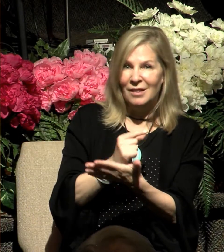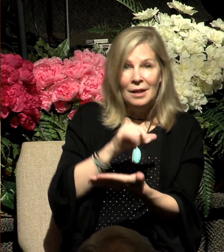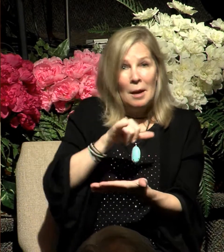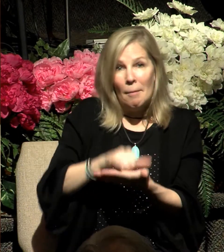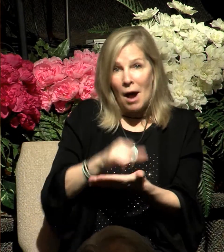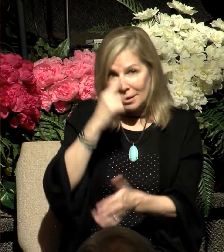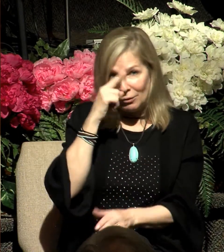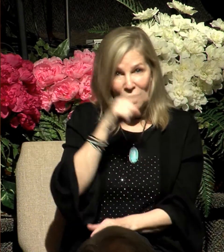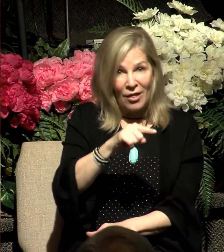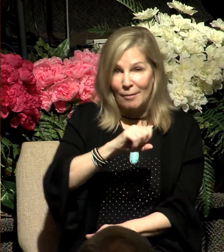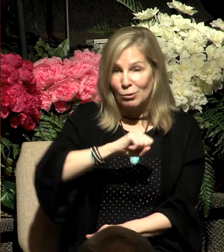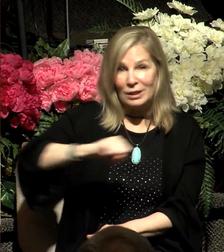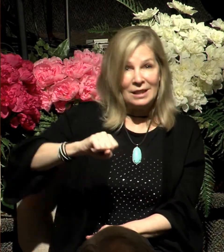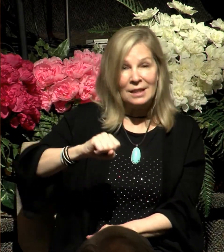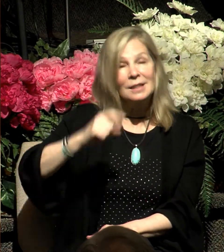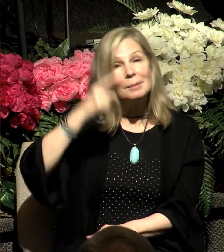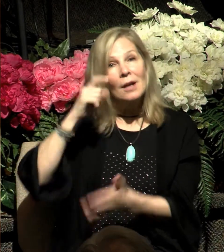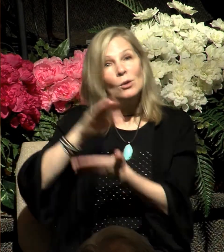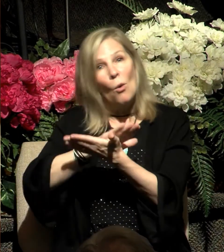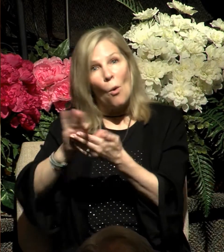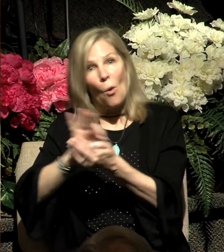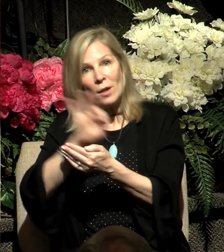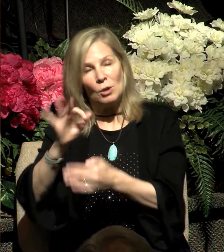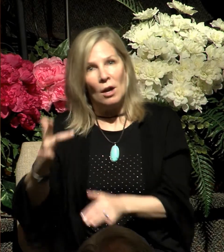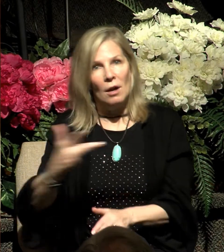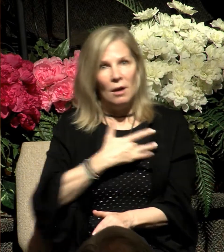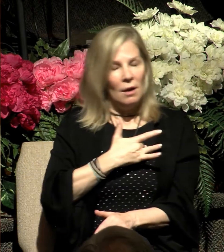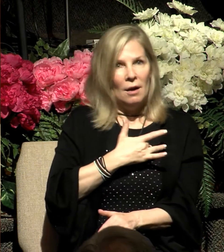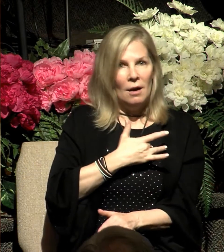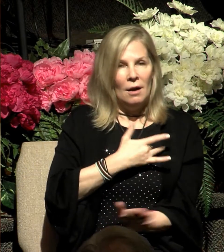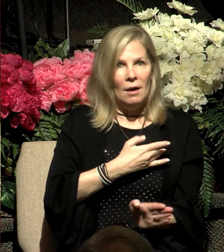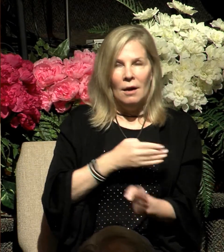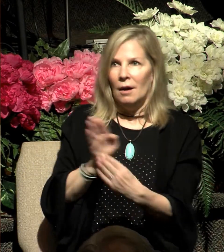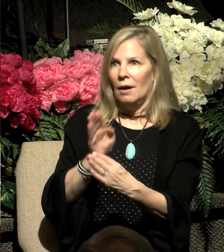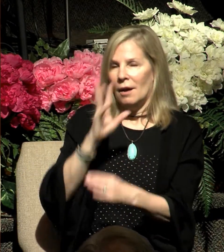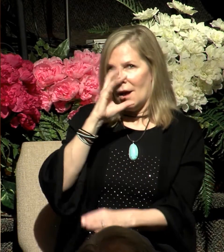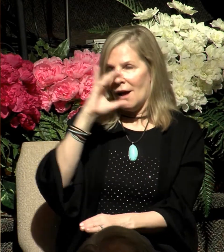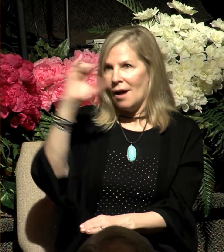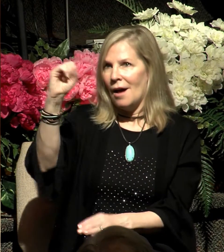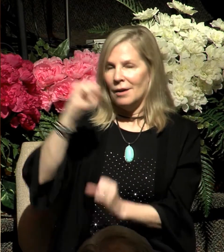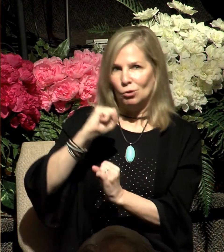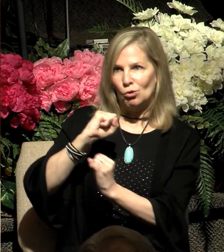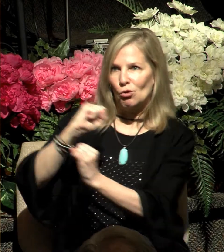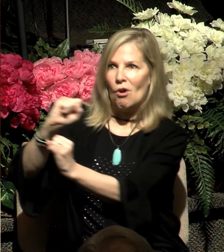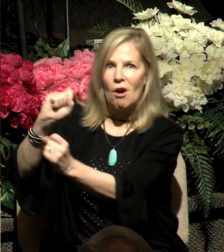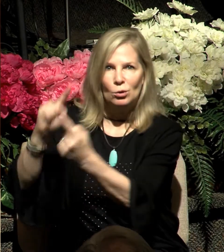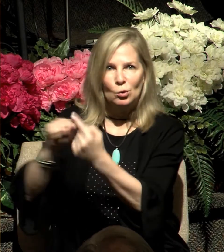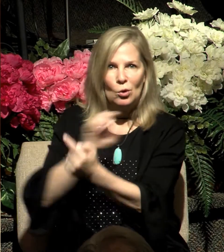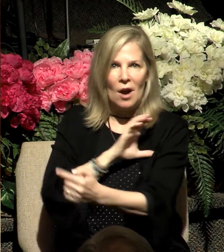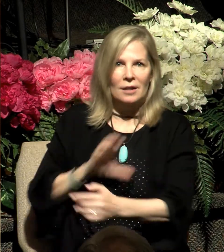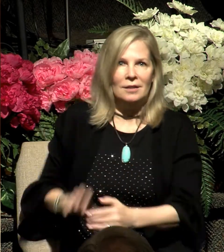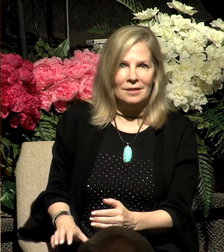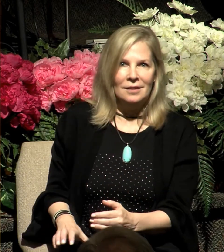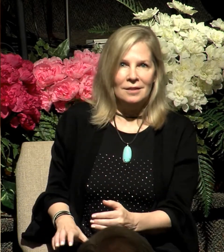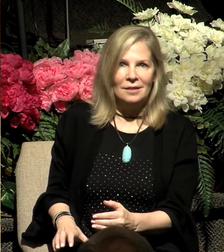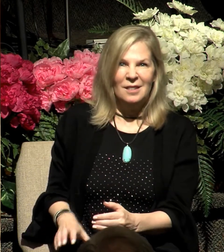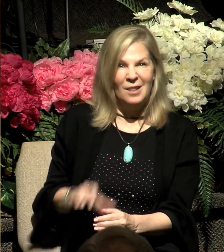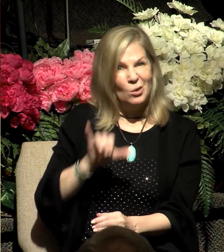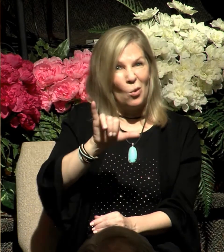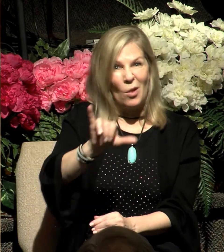when the Holy Spirit compels them to Christ. And the reason this irresistible drawing and